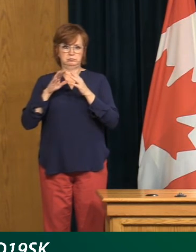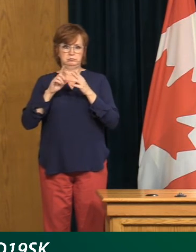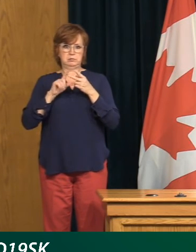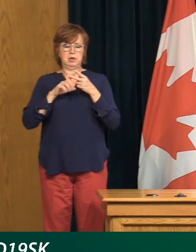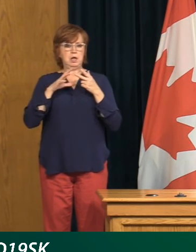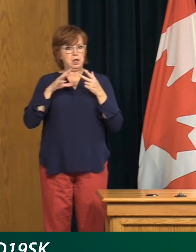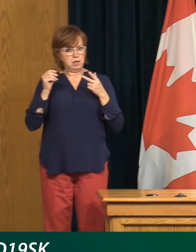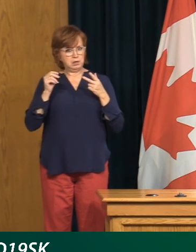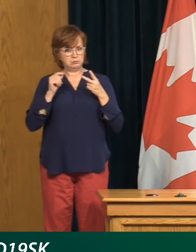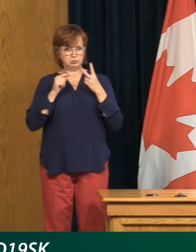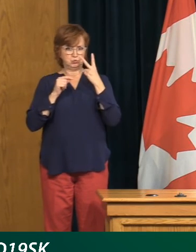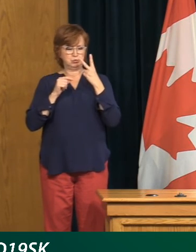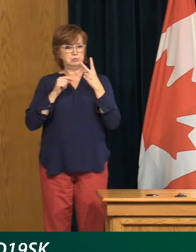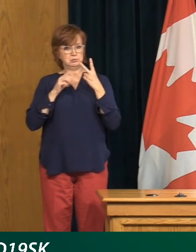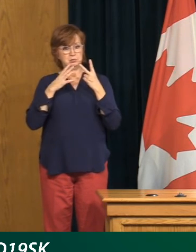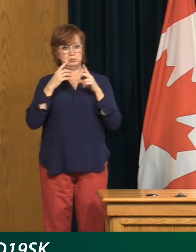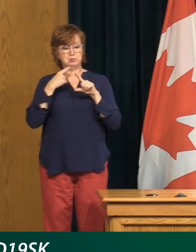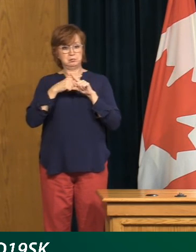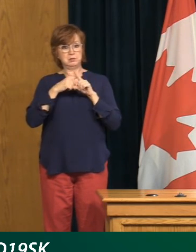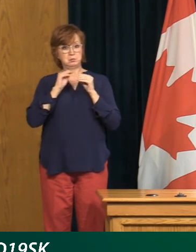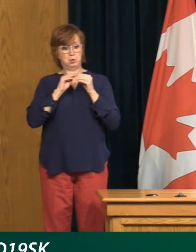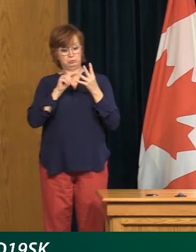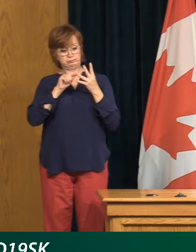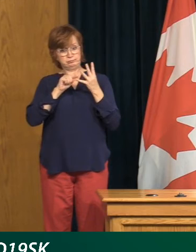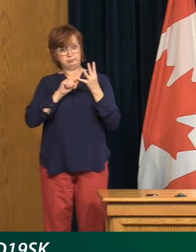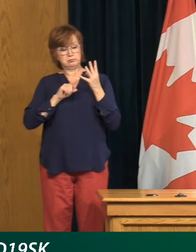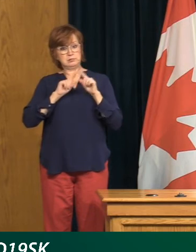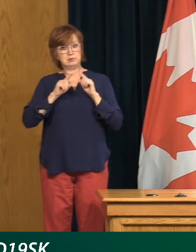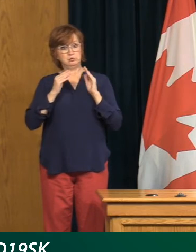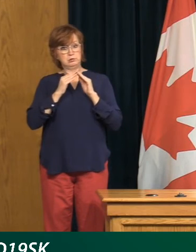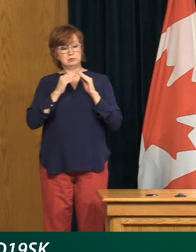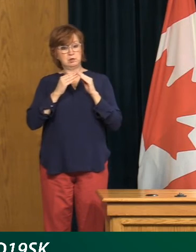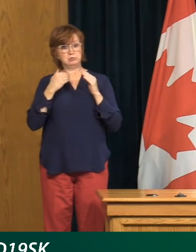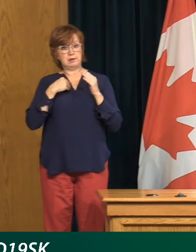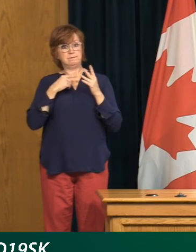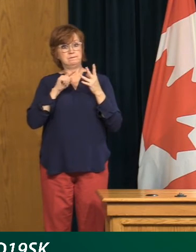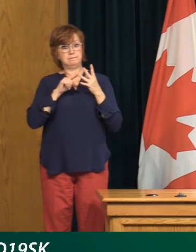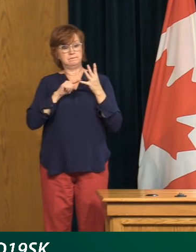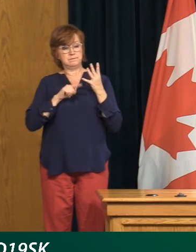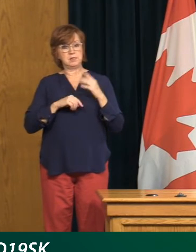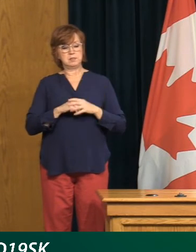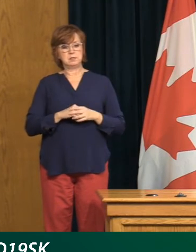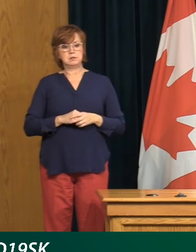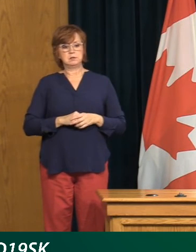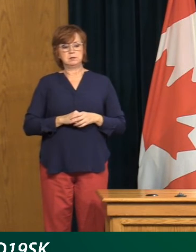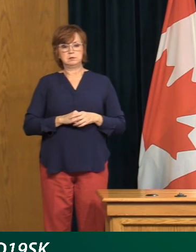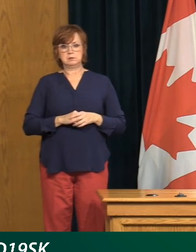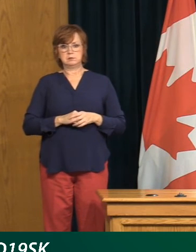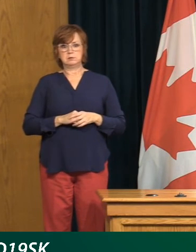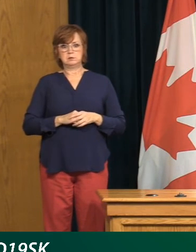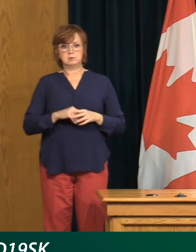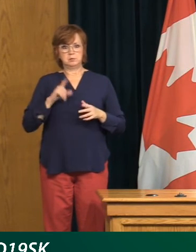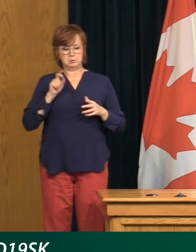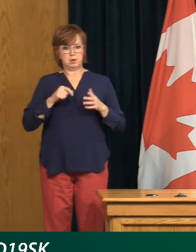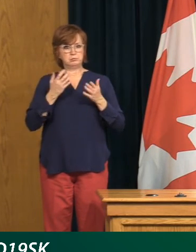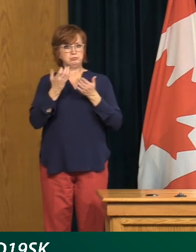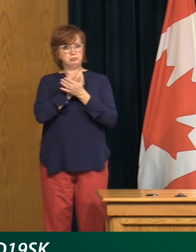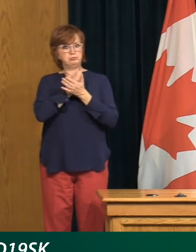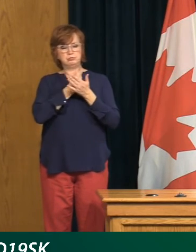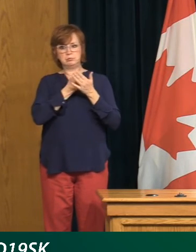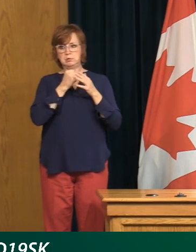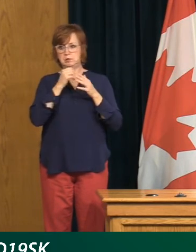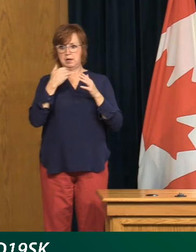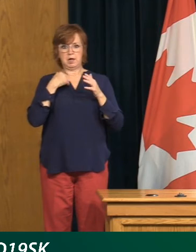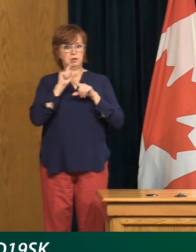acute care bed capacity across this province. And one of the things that we were working on now is making sure that we use all our available capacity. We've trained